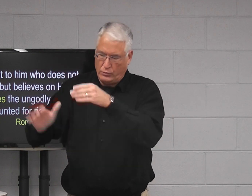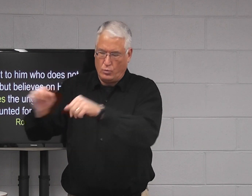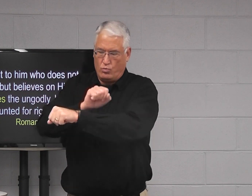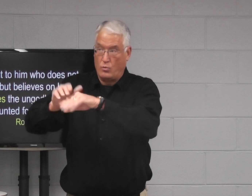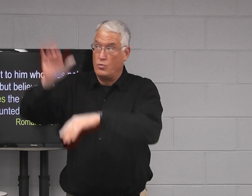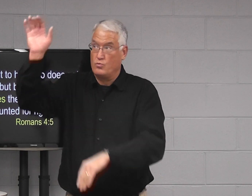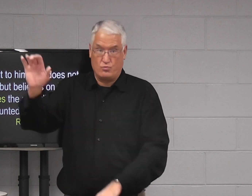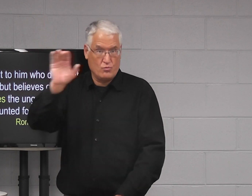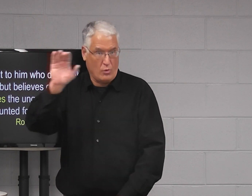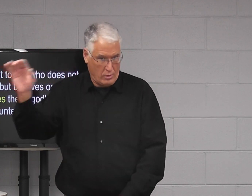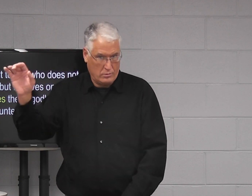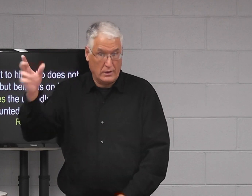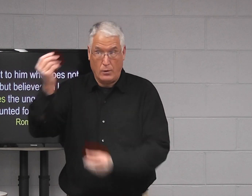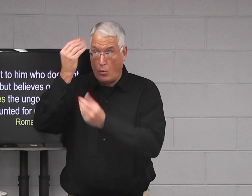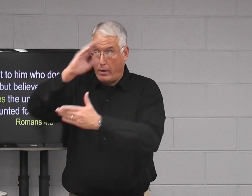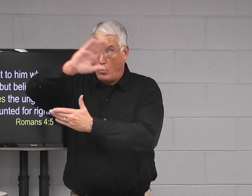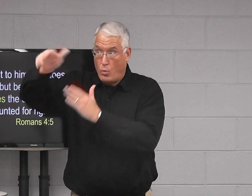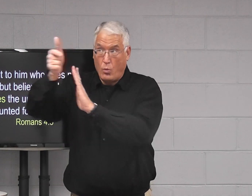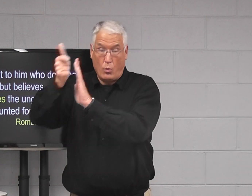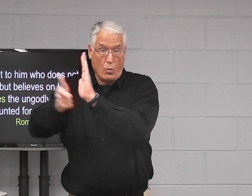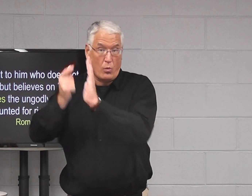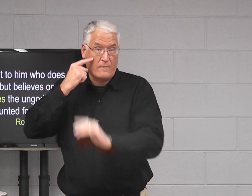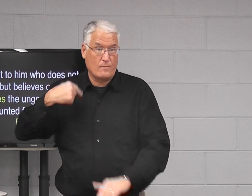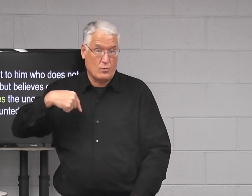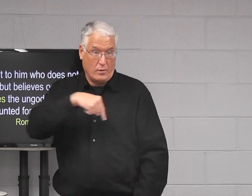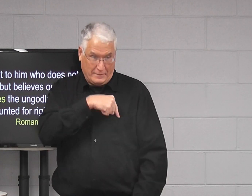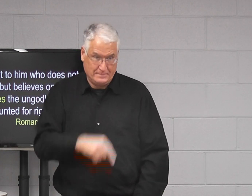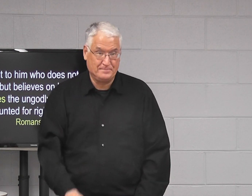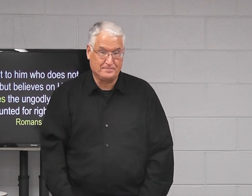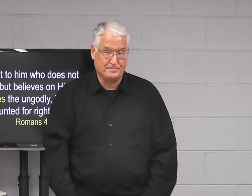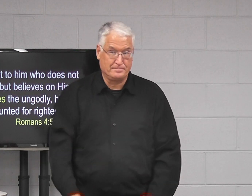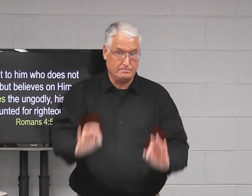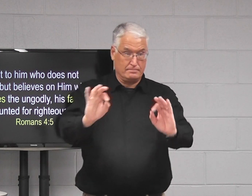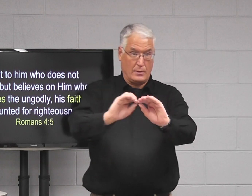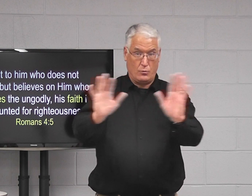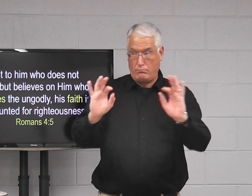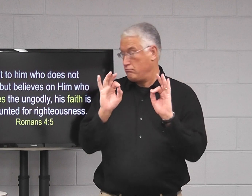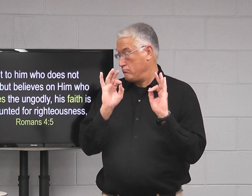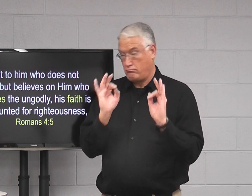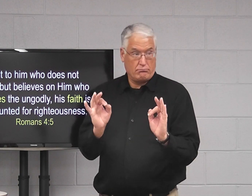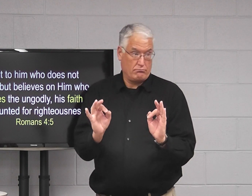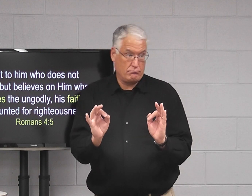and his work on the cross. He is the one who obeyed all the laws for us.